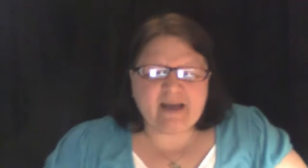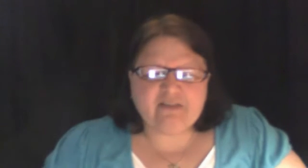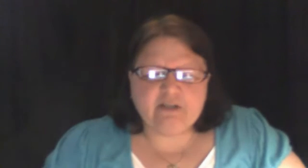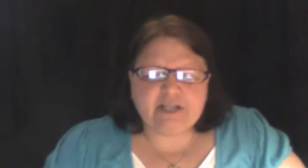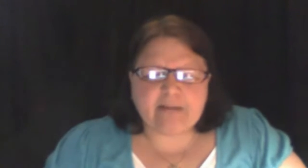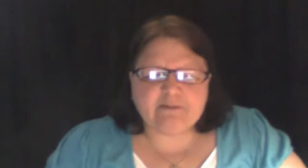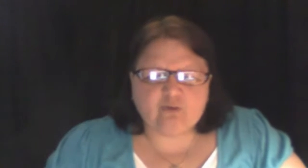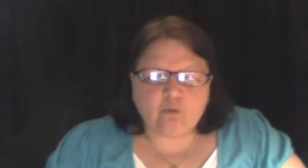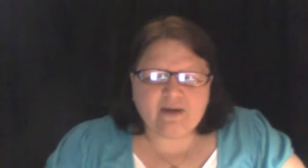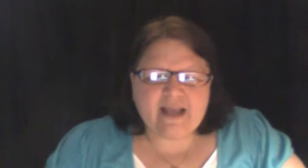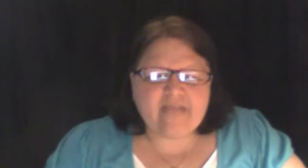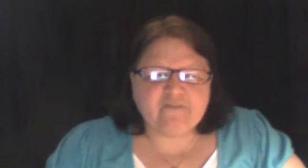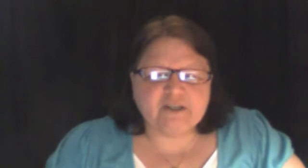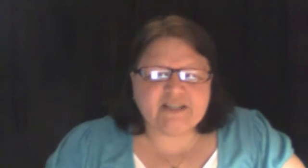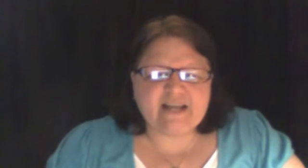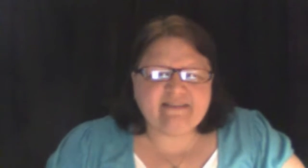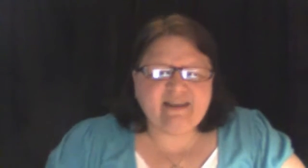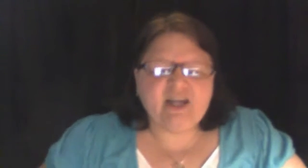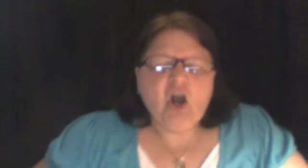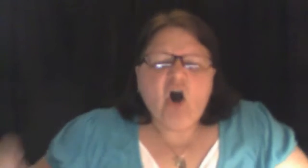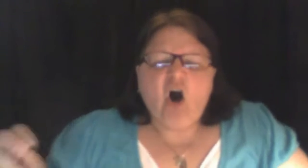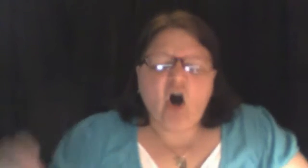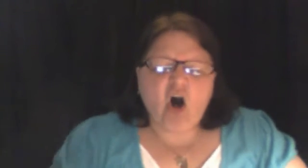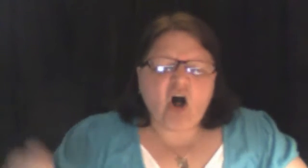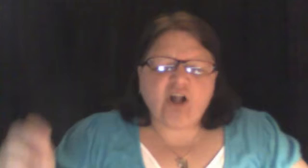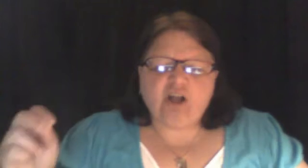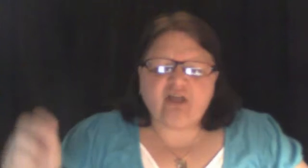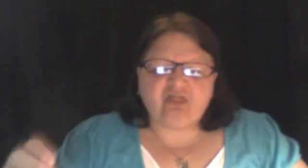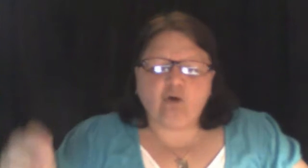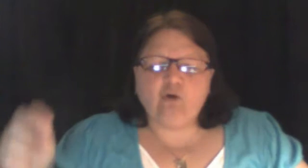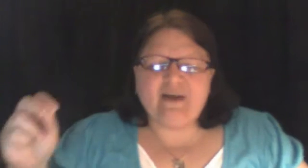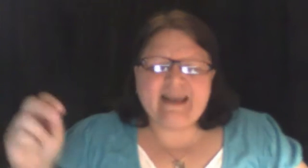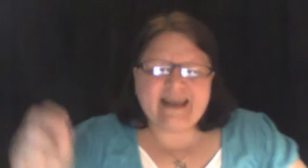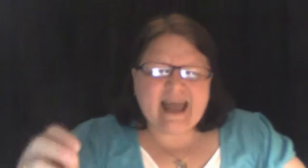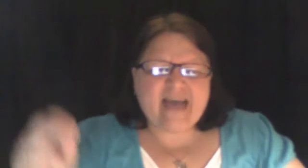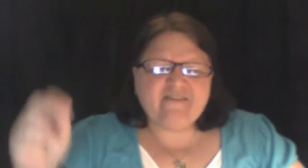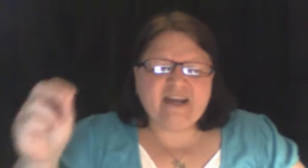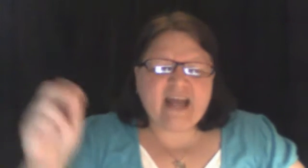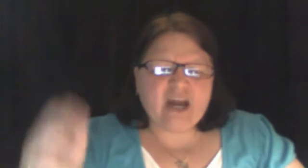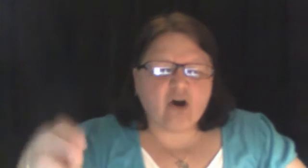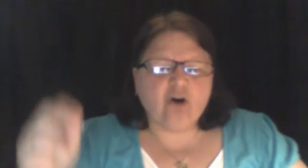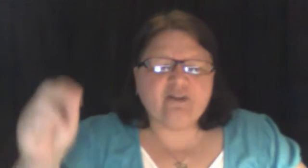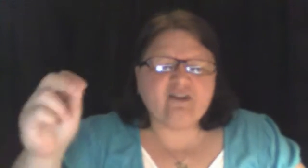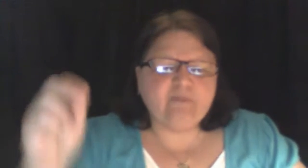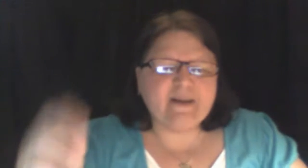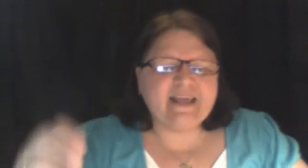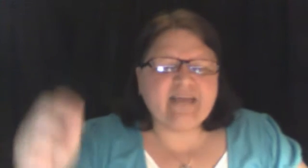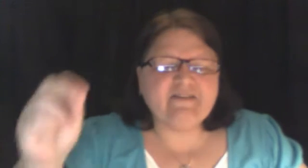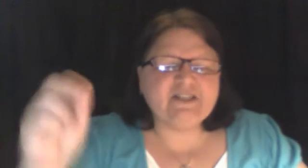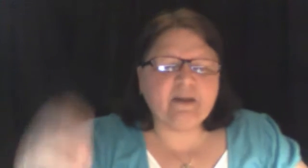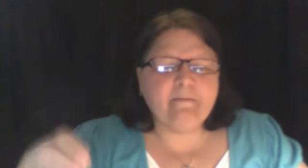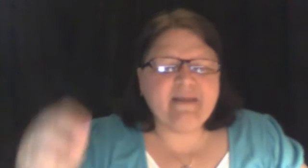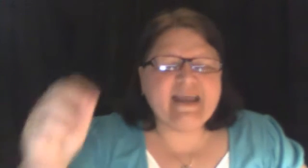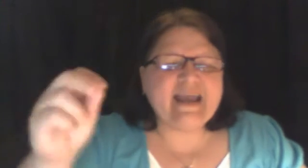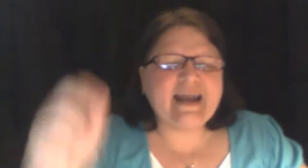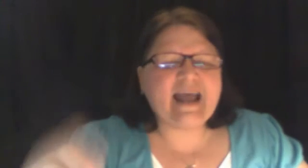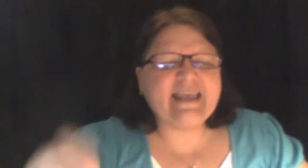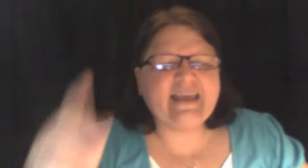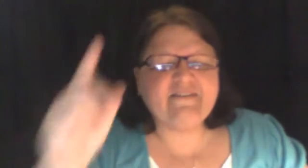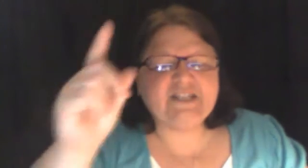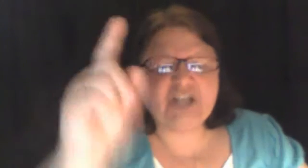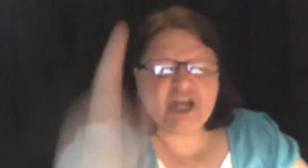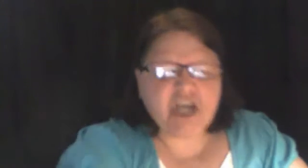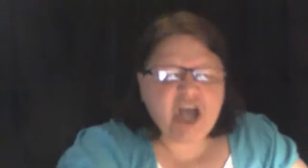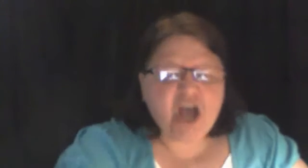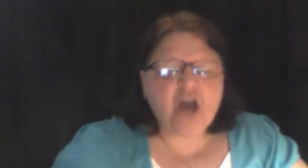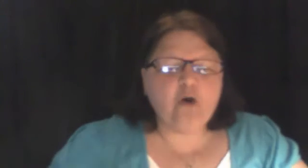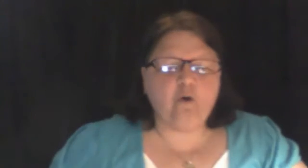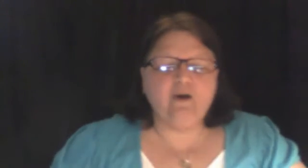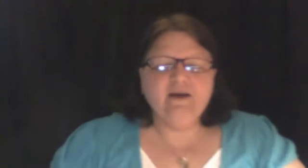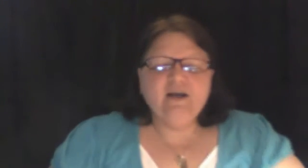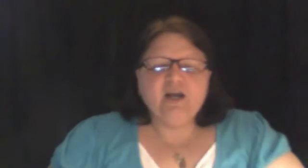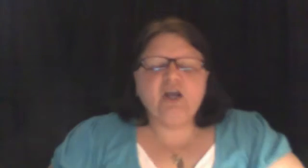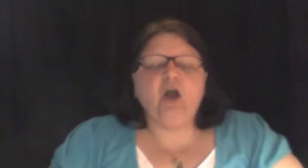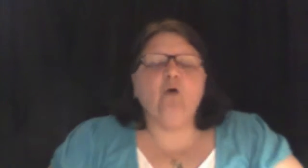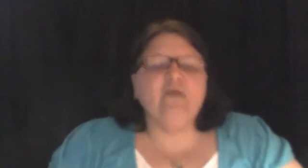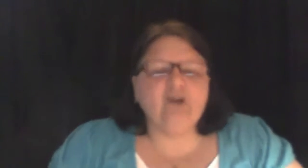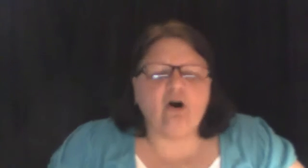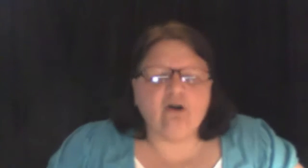Matthew chapter 28 verse 18, All authority in heaven and earth has been given to me and I give it to you. Go into all